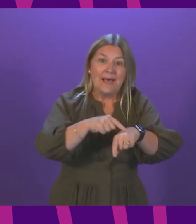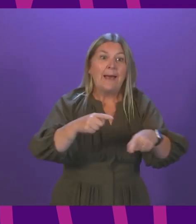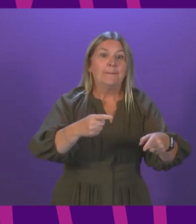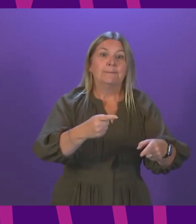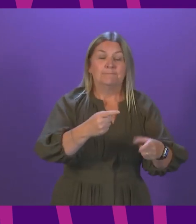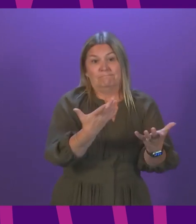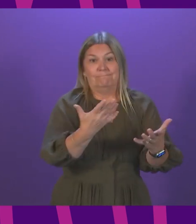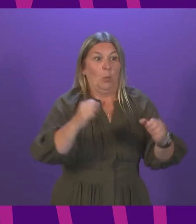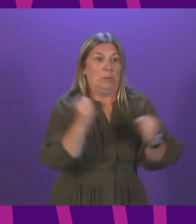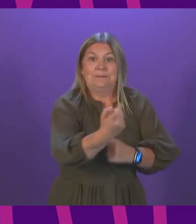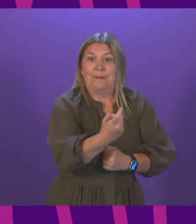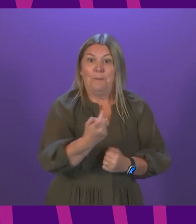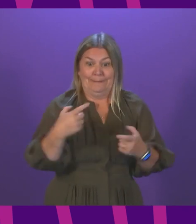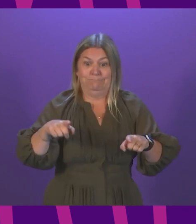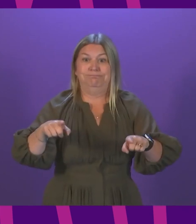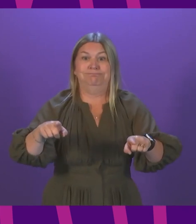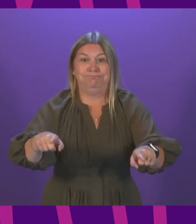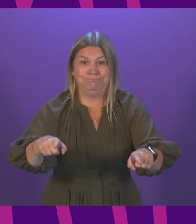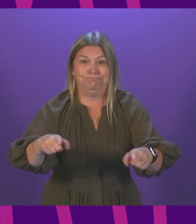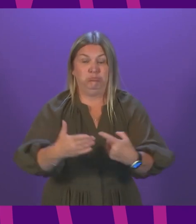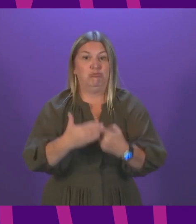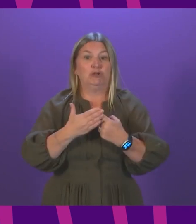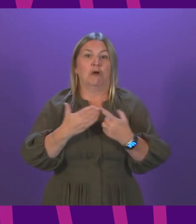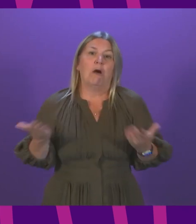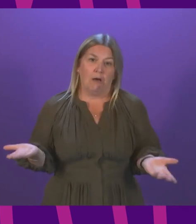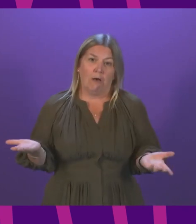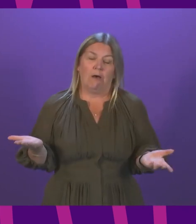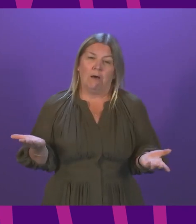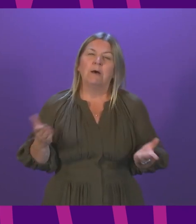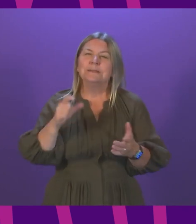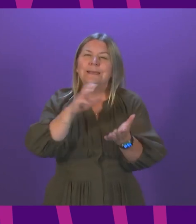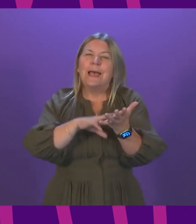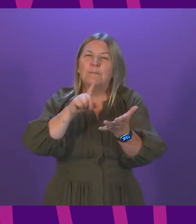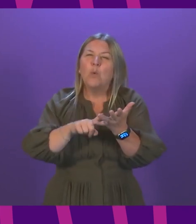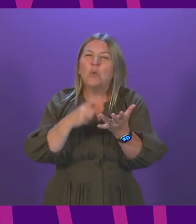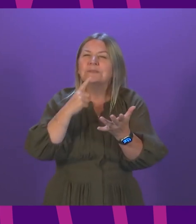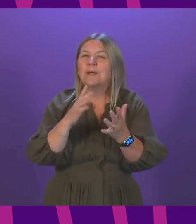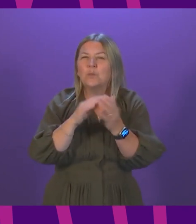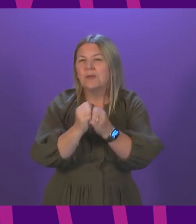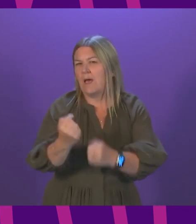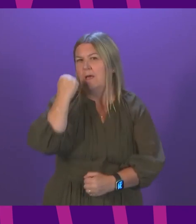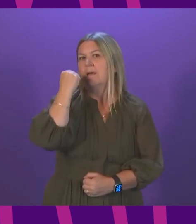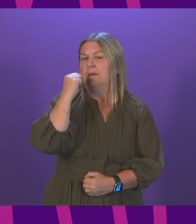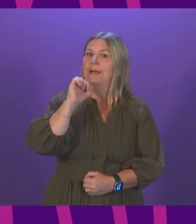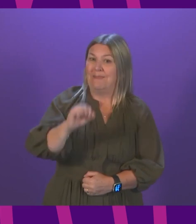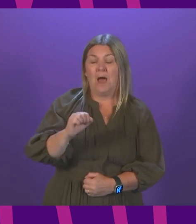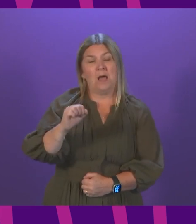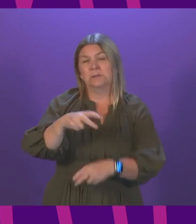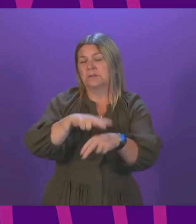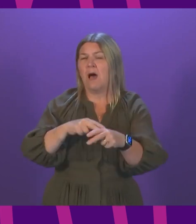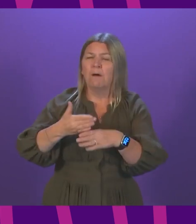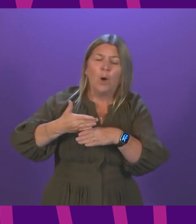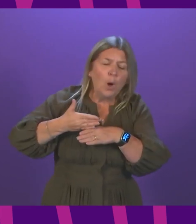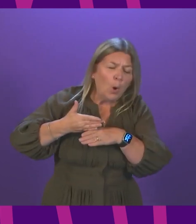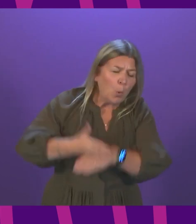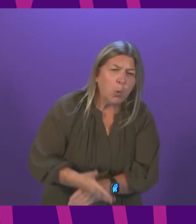has built up during the pandemic. As the Chief Medical Officer highlighted over the weekend, this level of activity is exhausting for those who